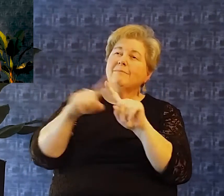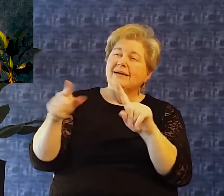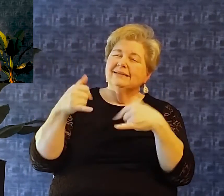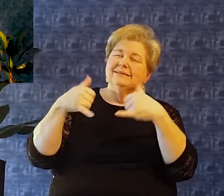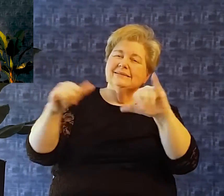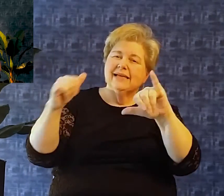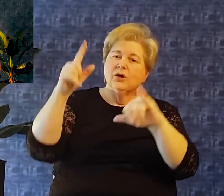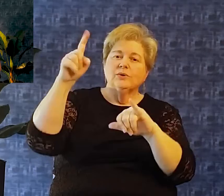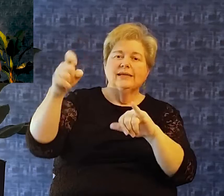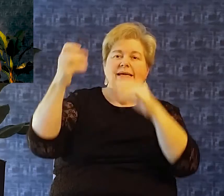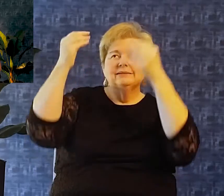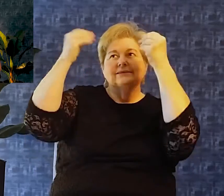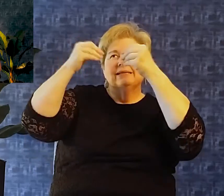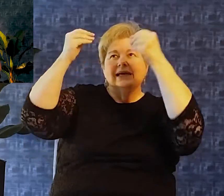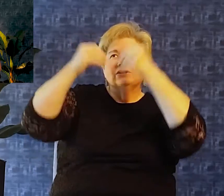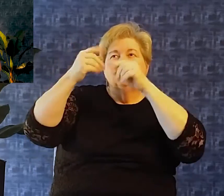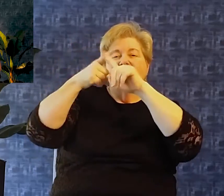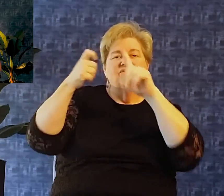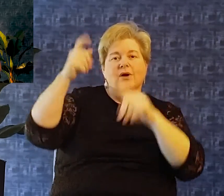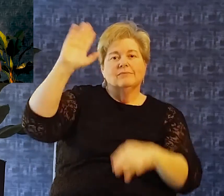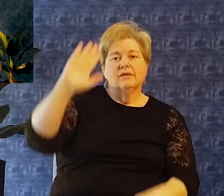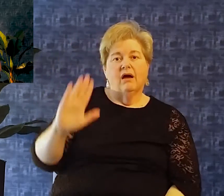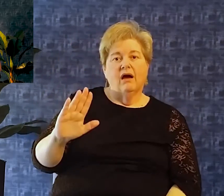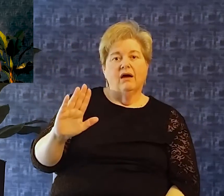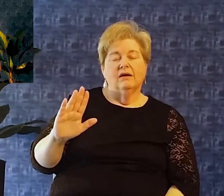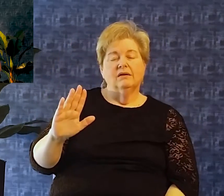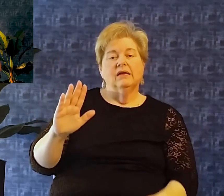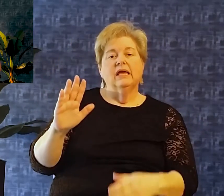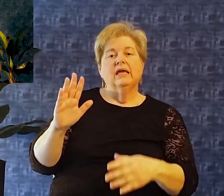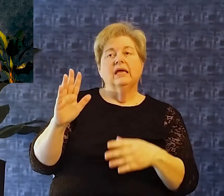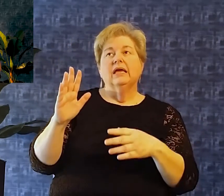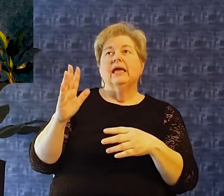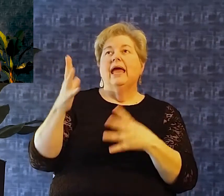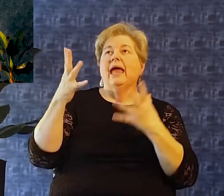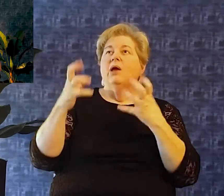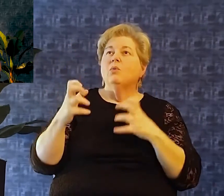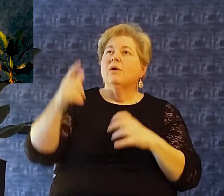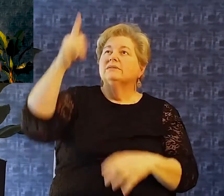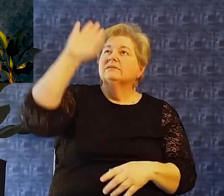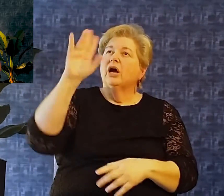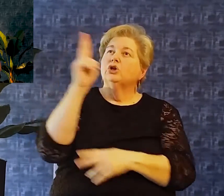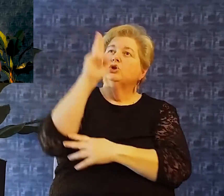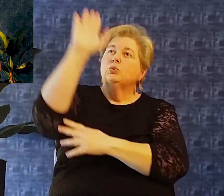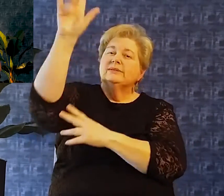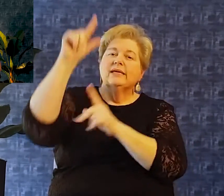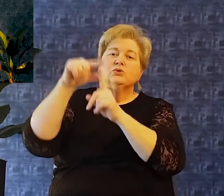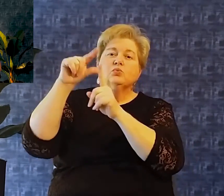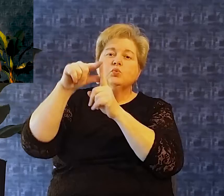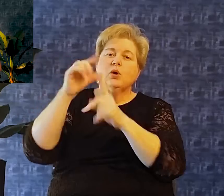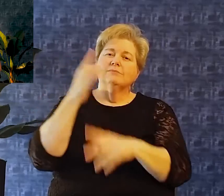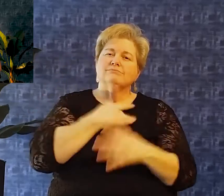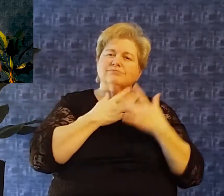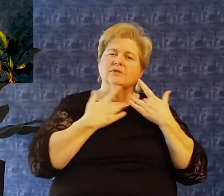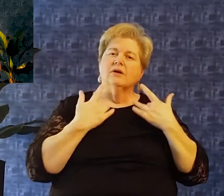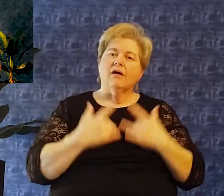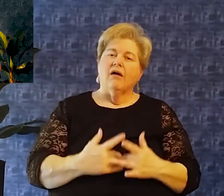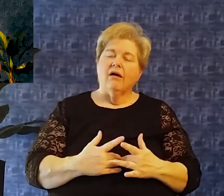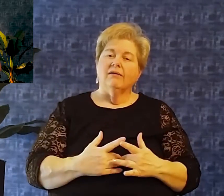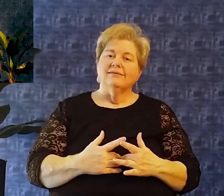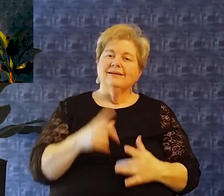instruction from the lord He continues to have the lord use his word in his heart because david